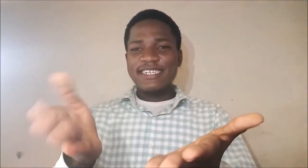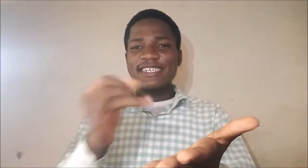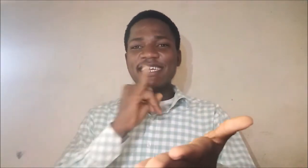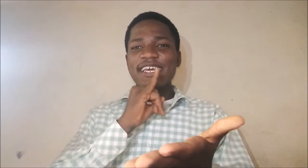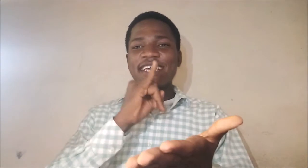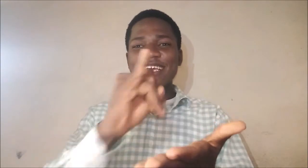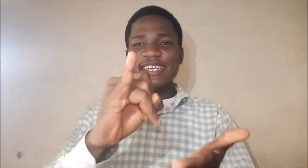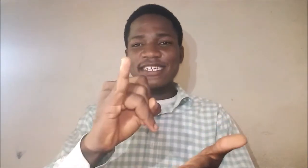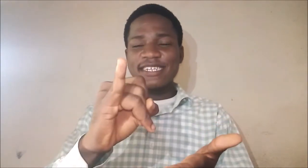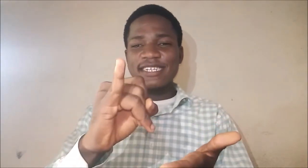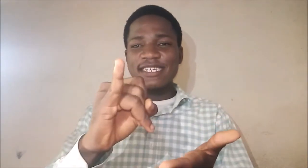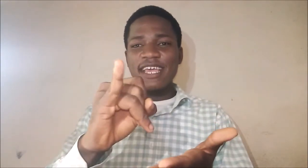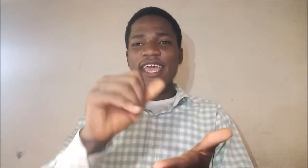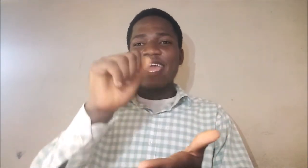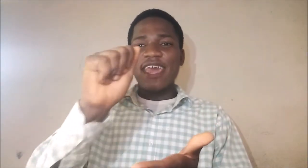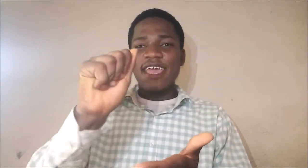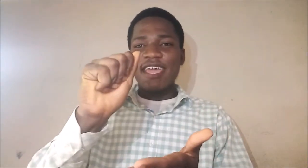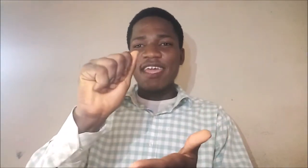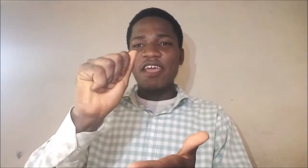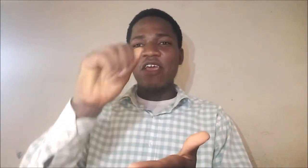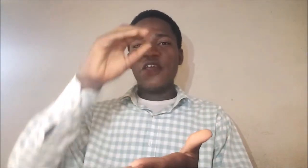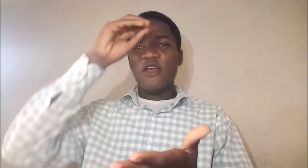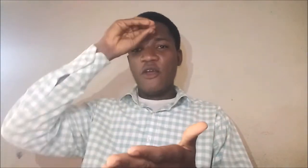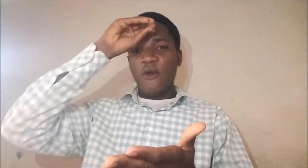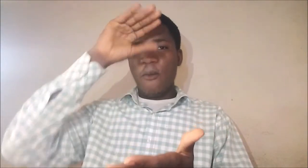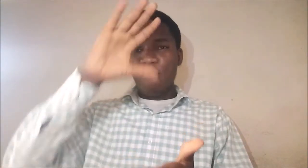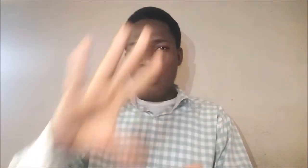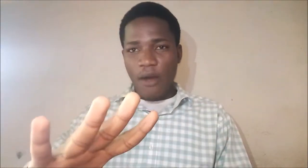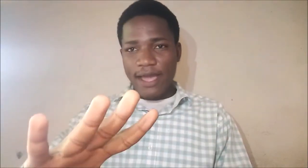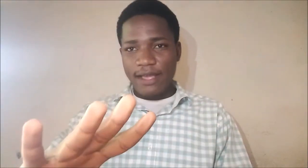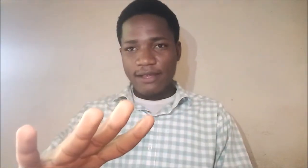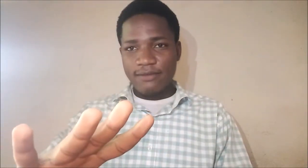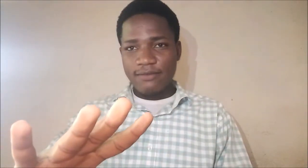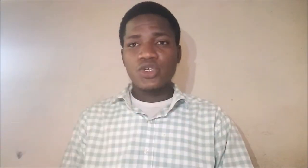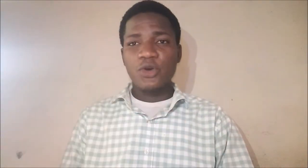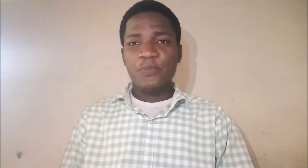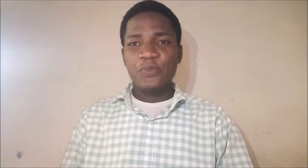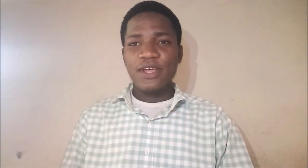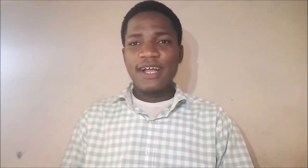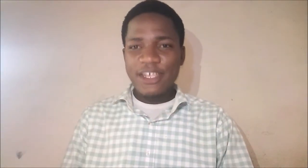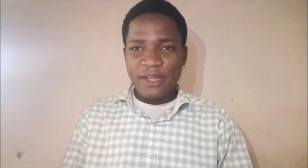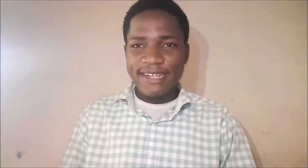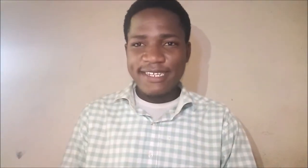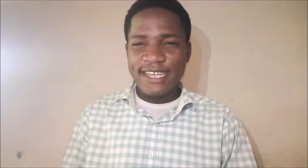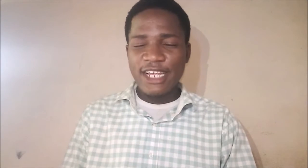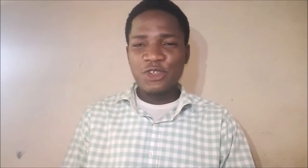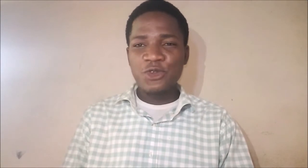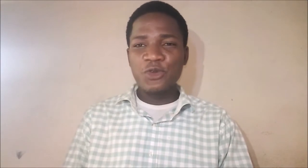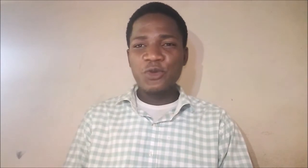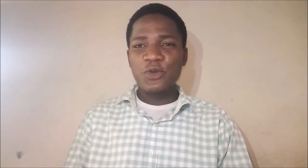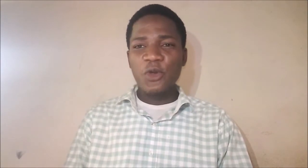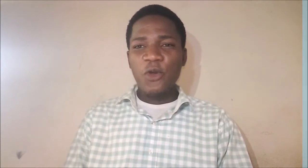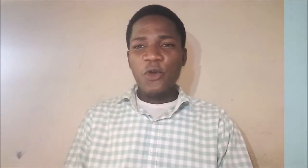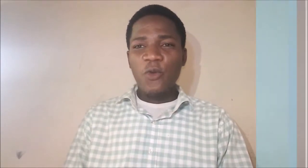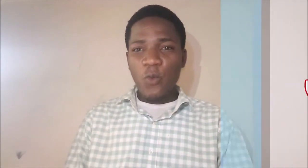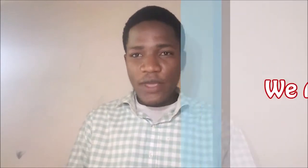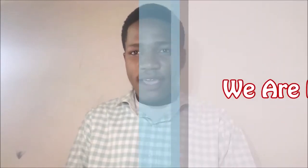is a boy. So, let's do another sentence. Let's do, we